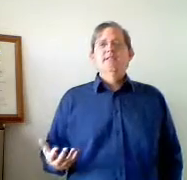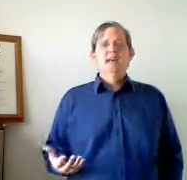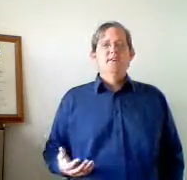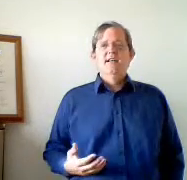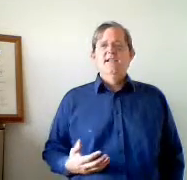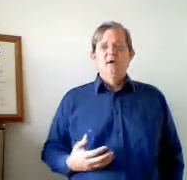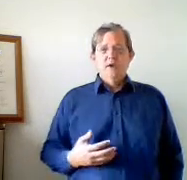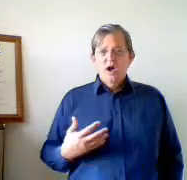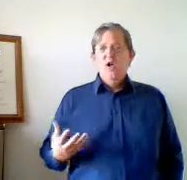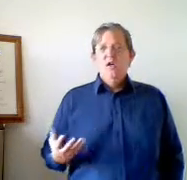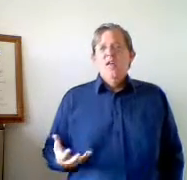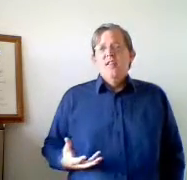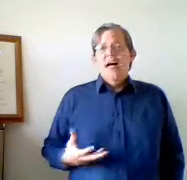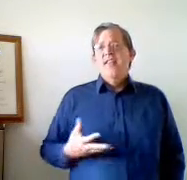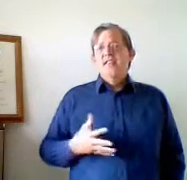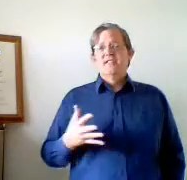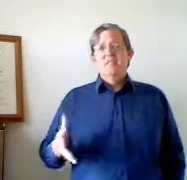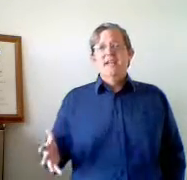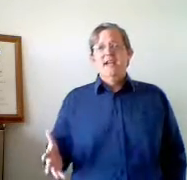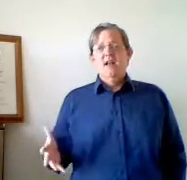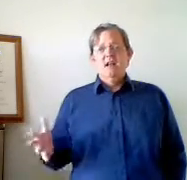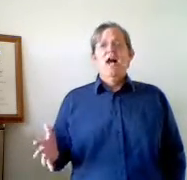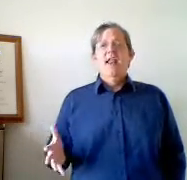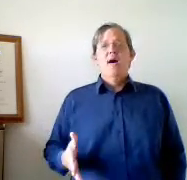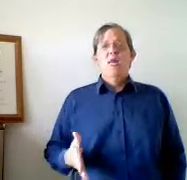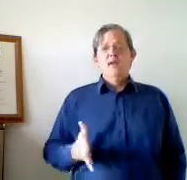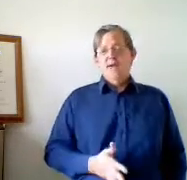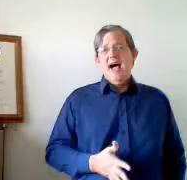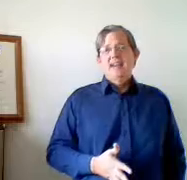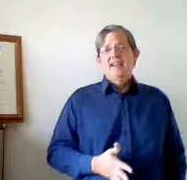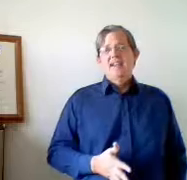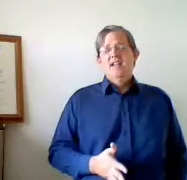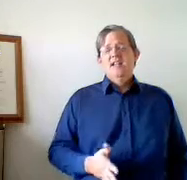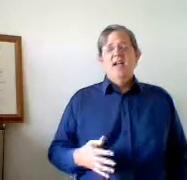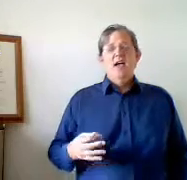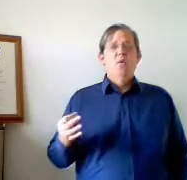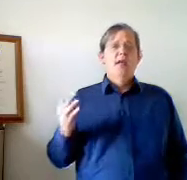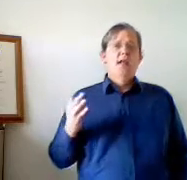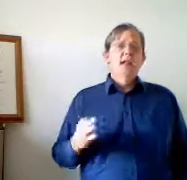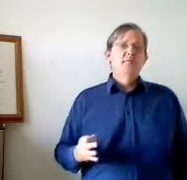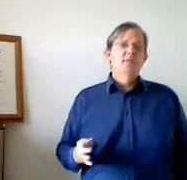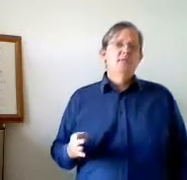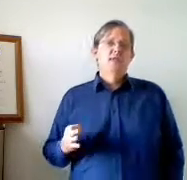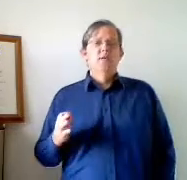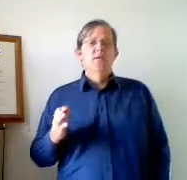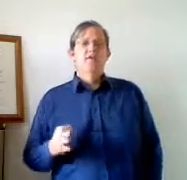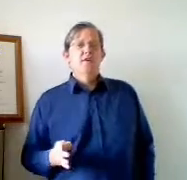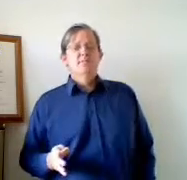has seen advertising and we know that that doesn't mean a lot about what's behind it. Now when it comes to dealing with the first